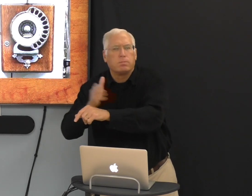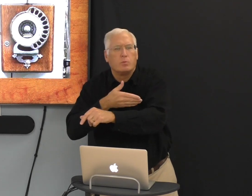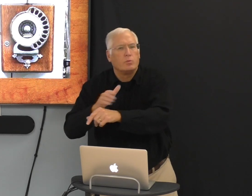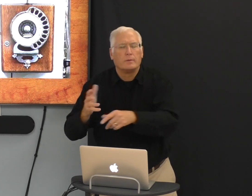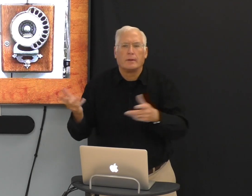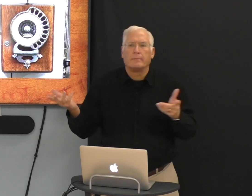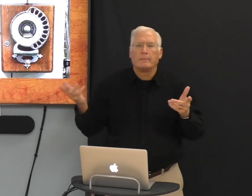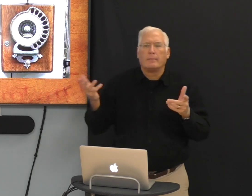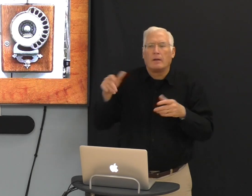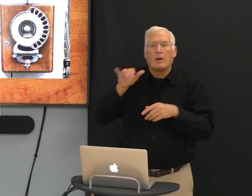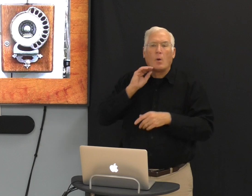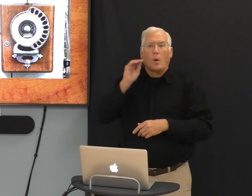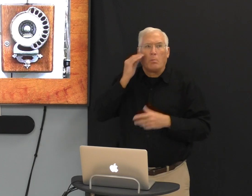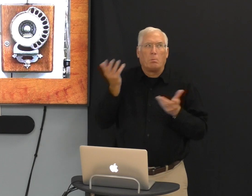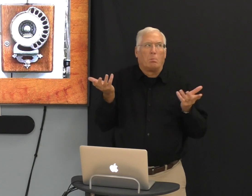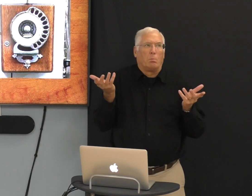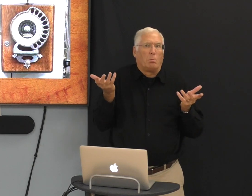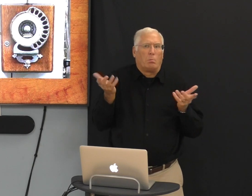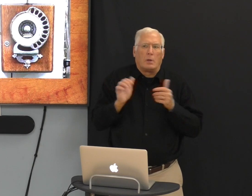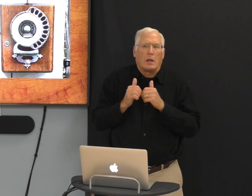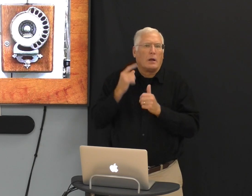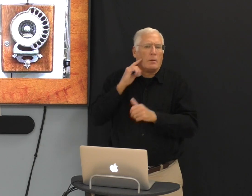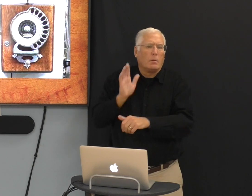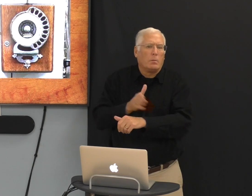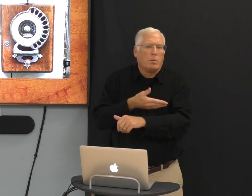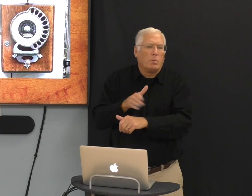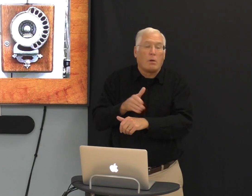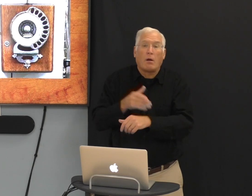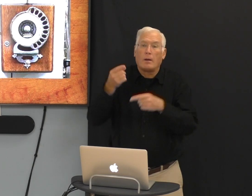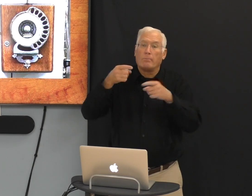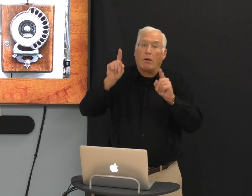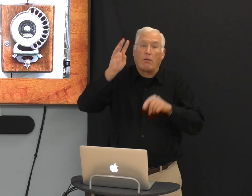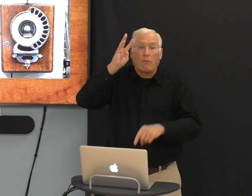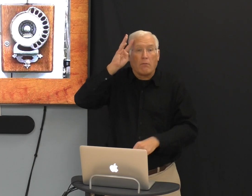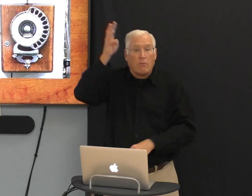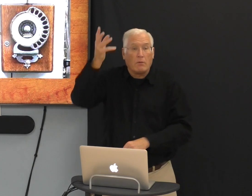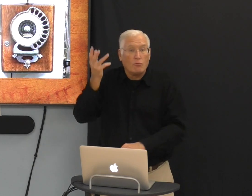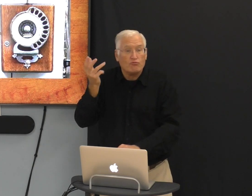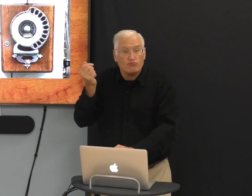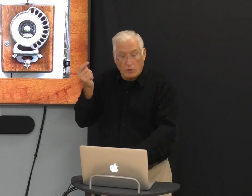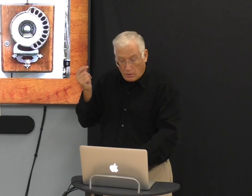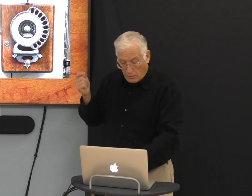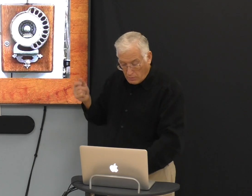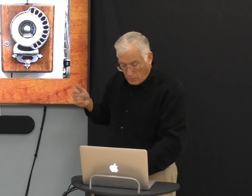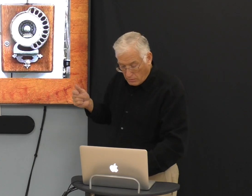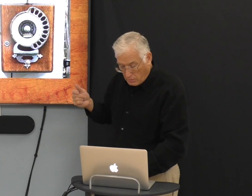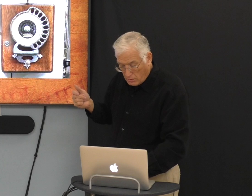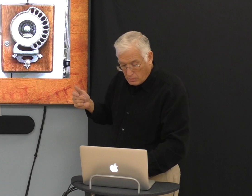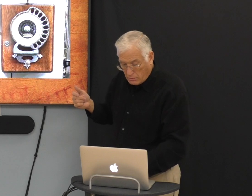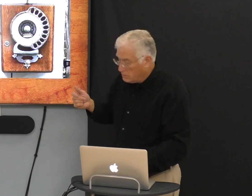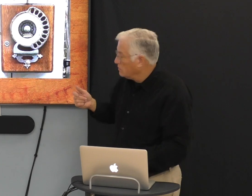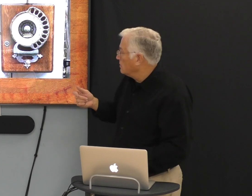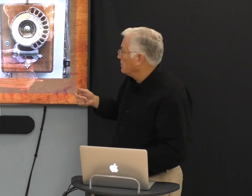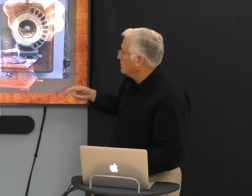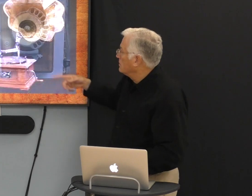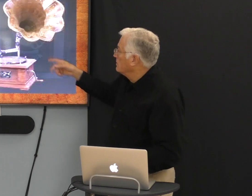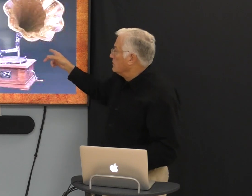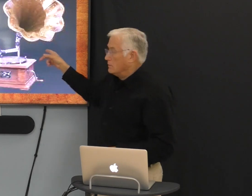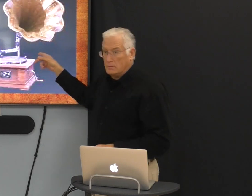You know, different things that you could hear at home. Finally, there was an invention of the phone graph.